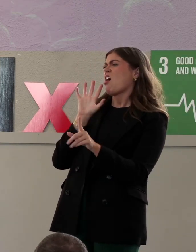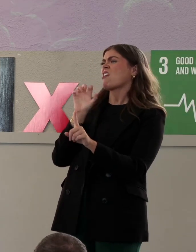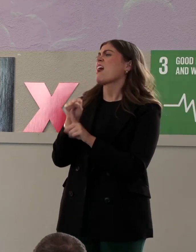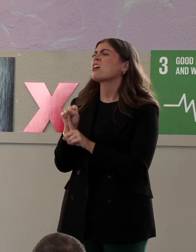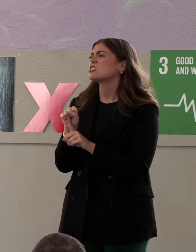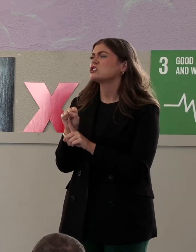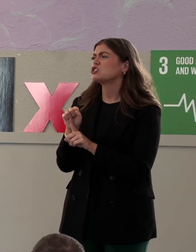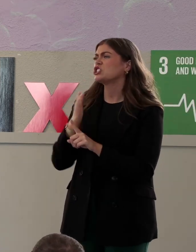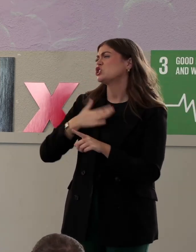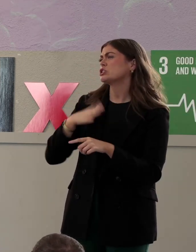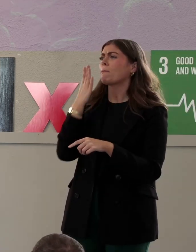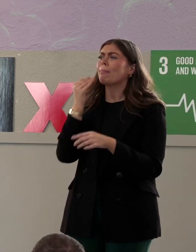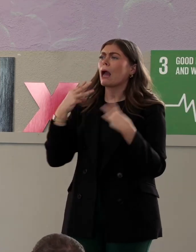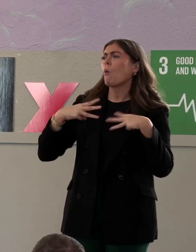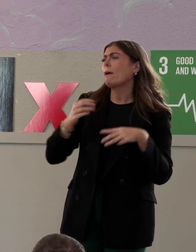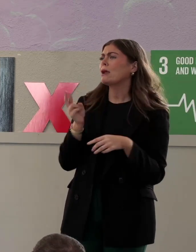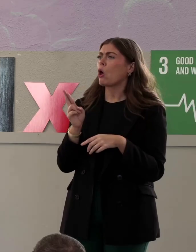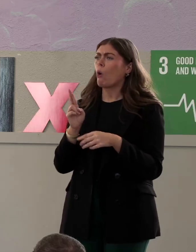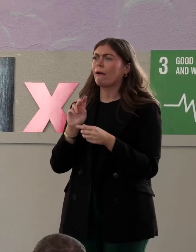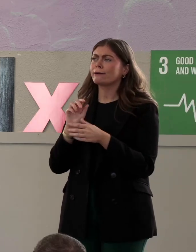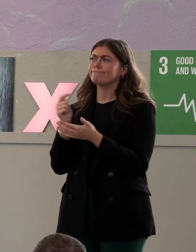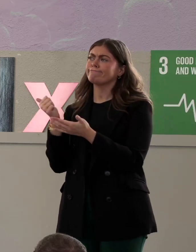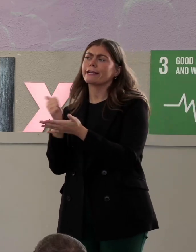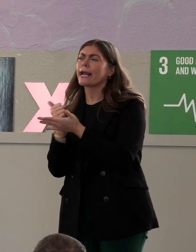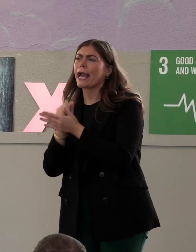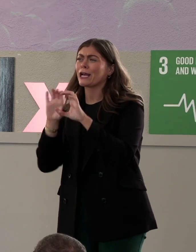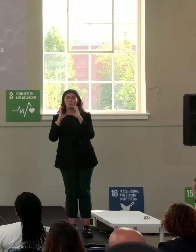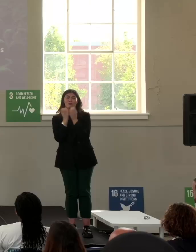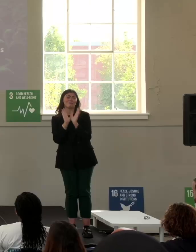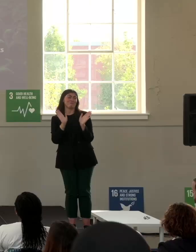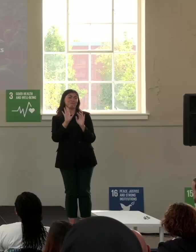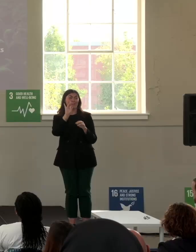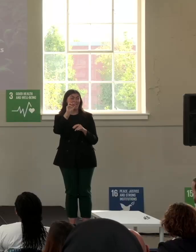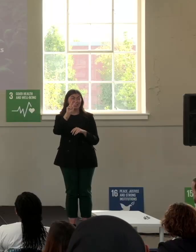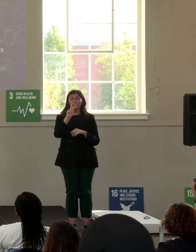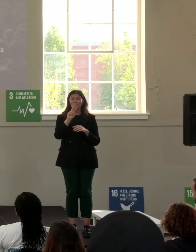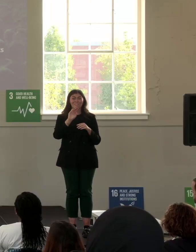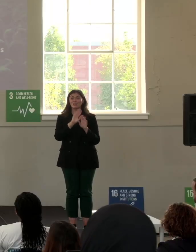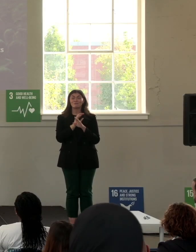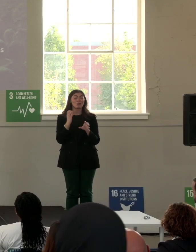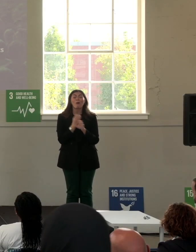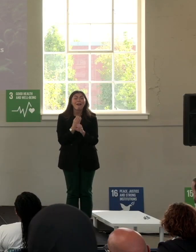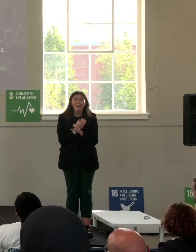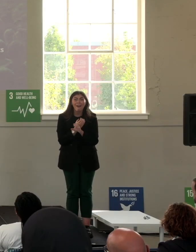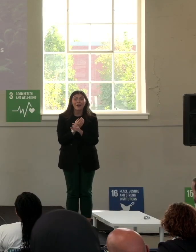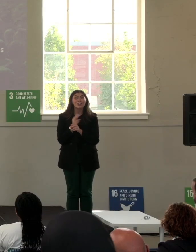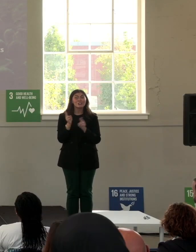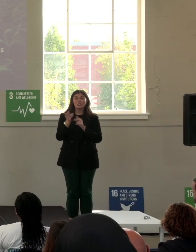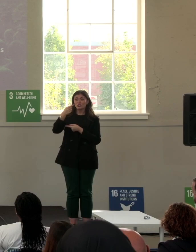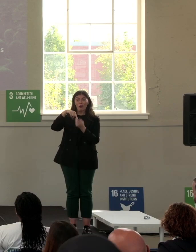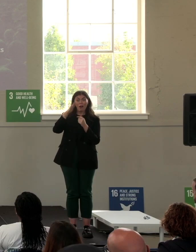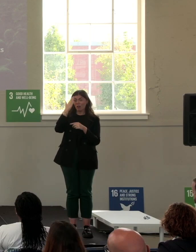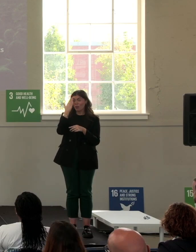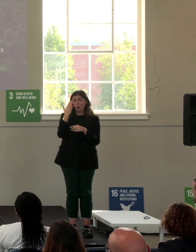it comes from the gay community. Honey, HID is not fussy. You should all know that from